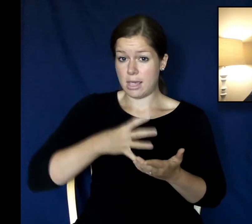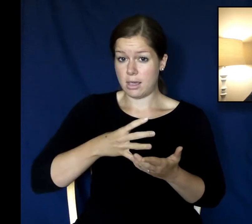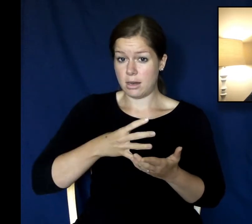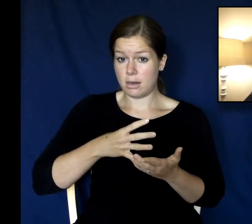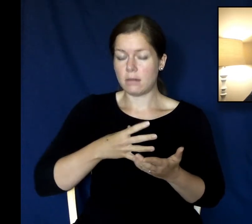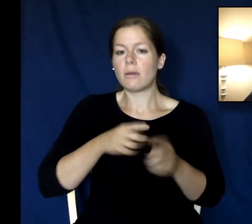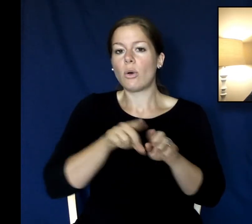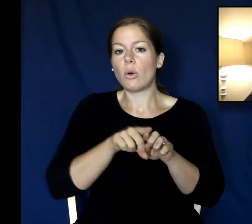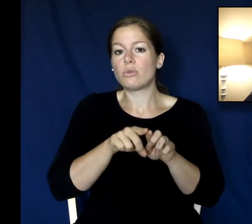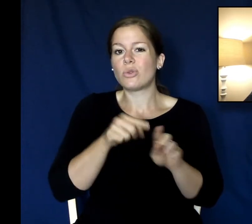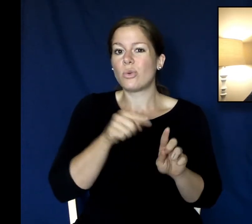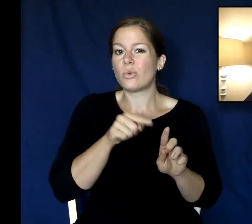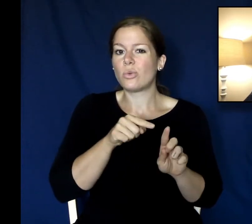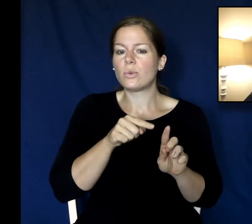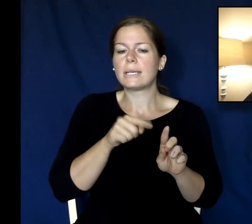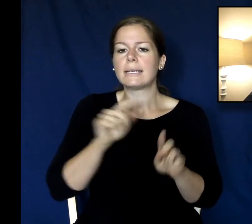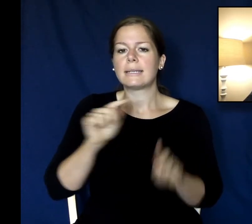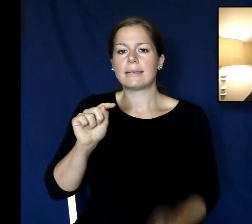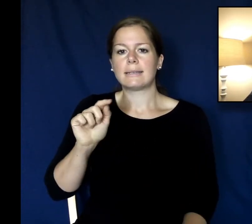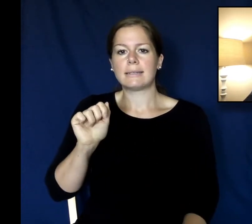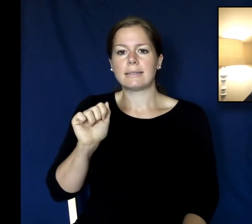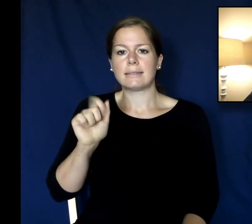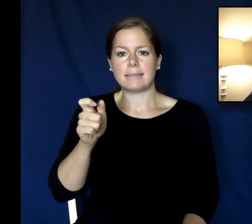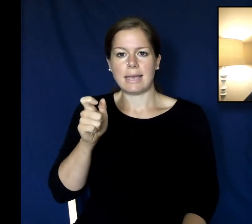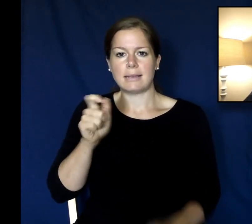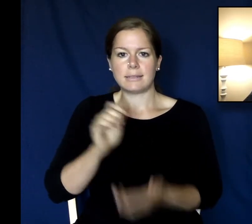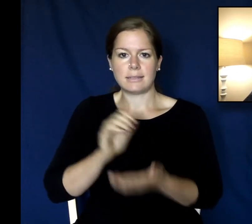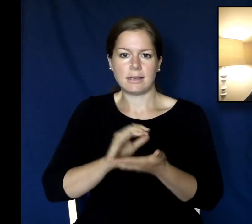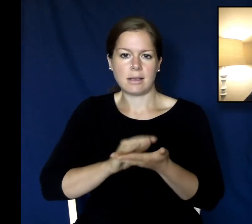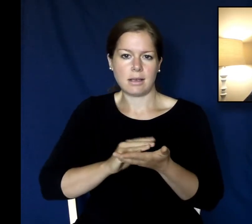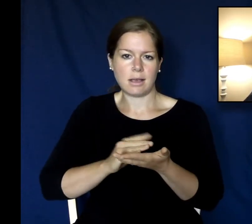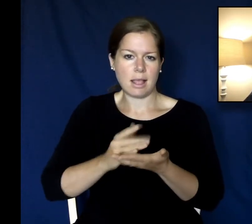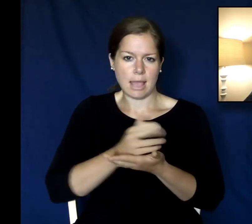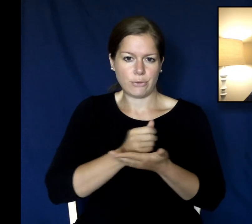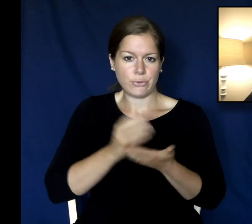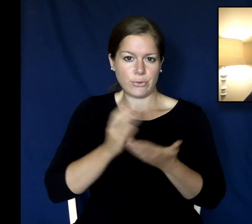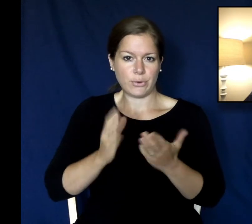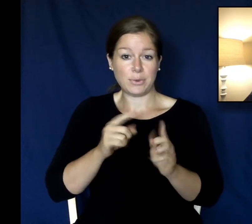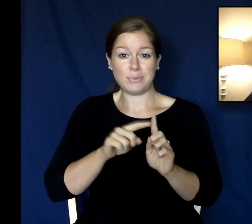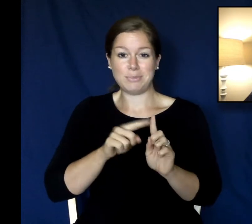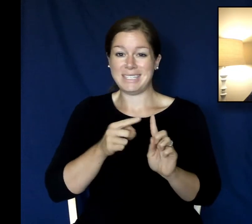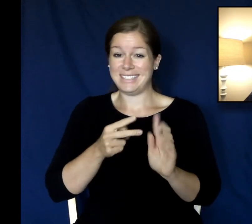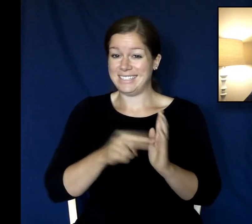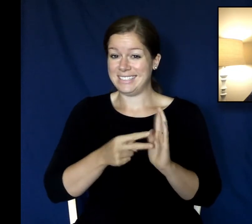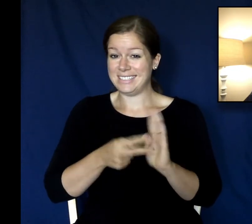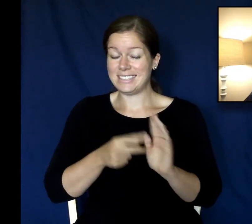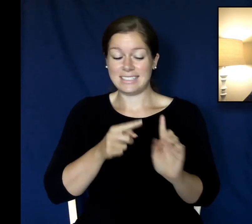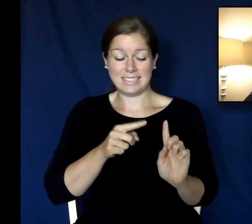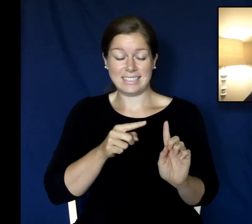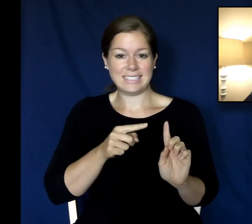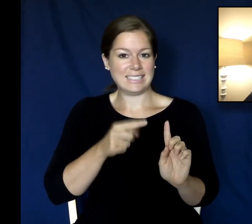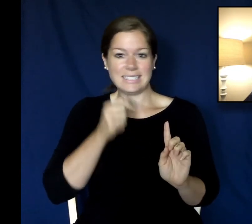that means he wasn't a very popular man for sure and the people that